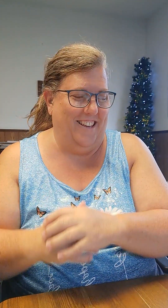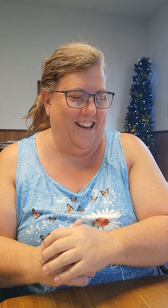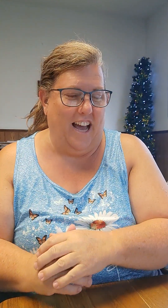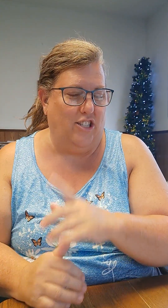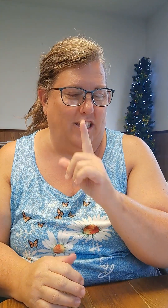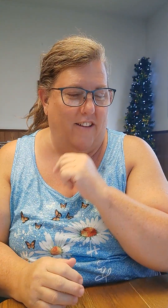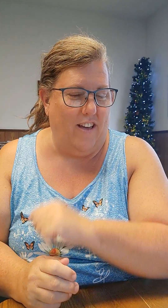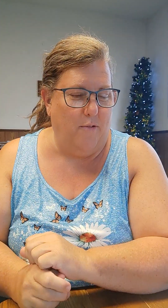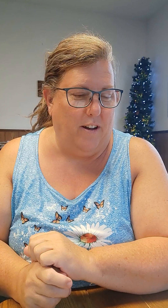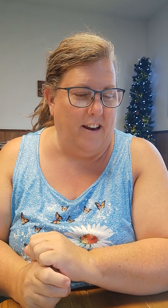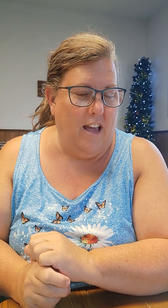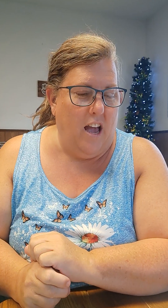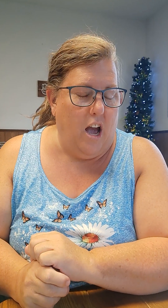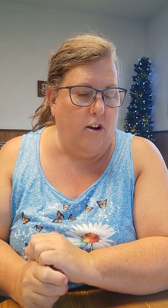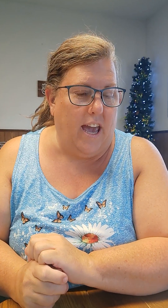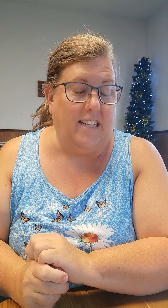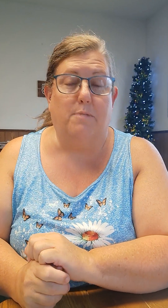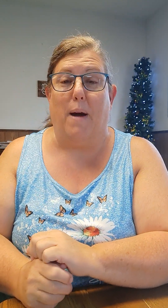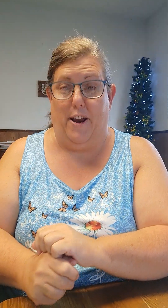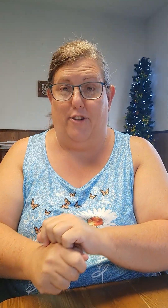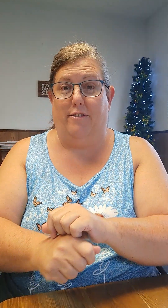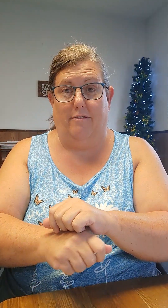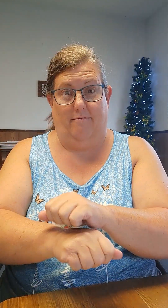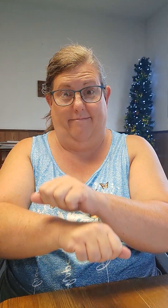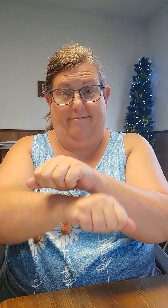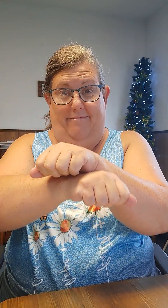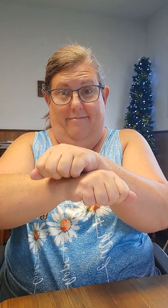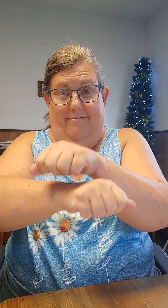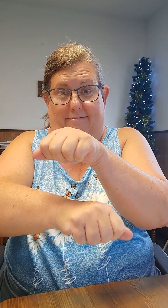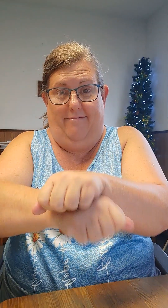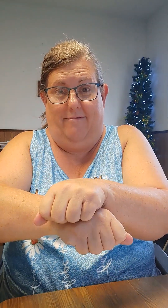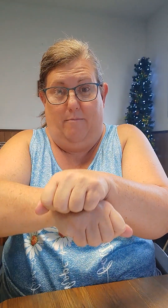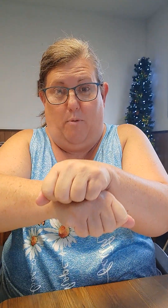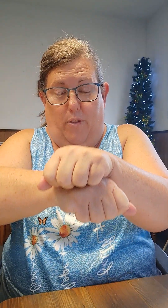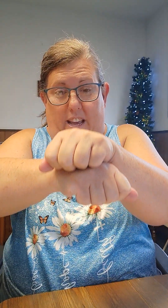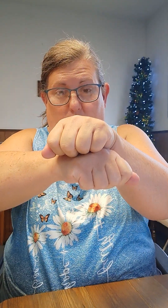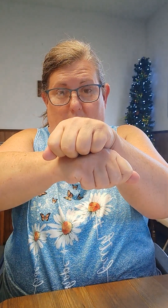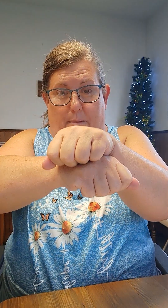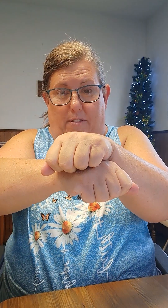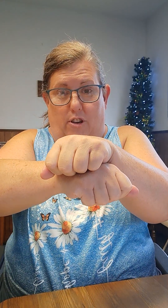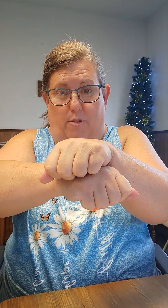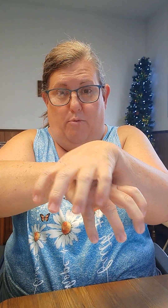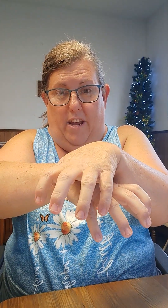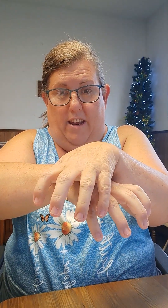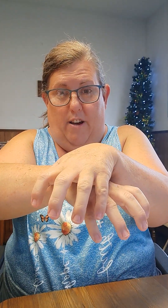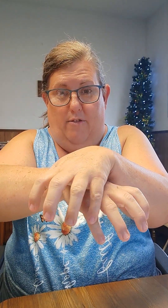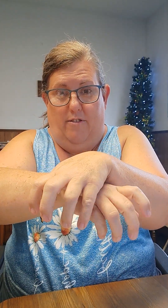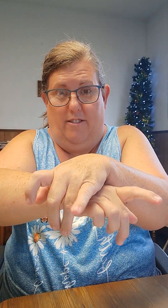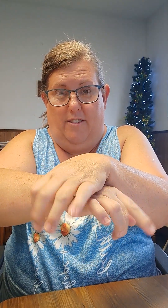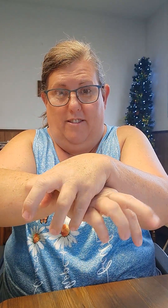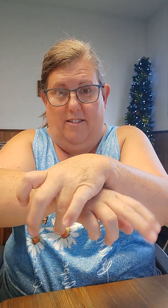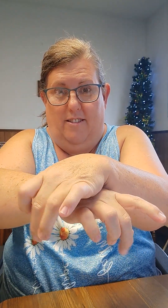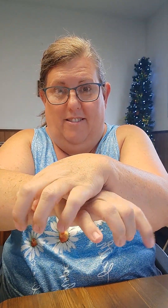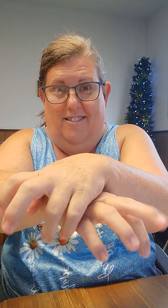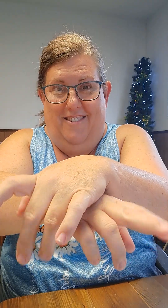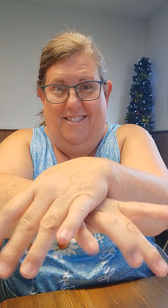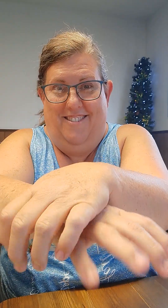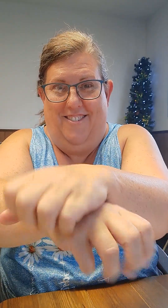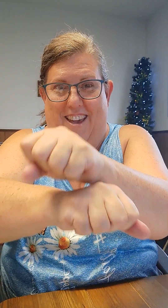I just love that one. Okay. Spider. Both hands on top of each other. Bring it out. Okay.